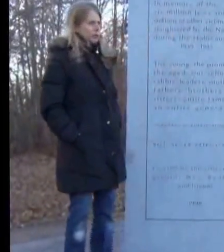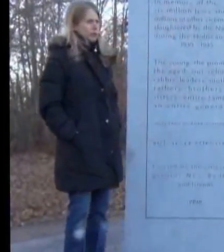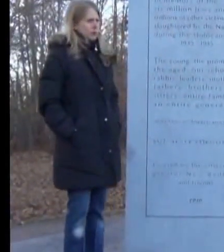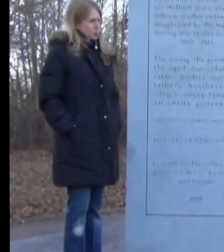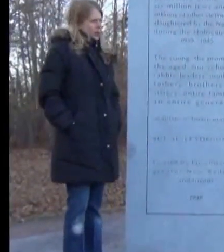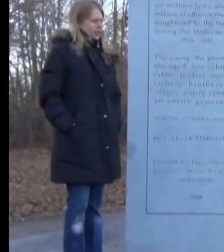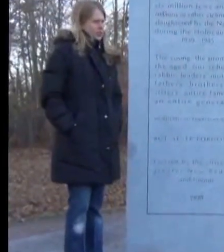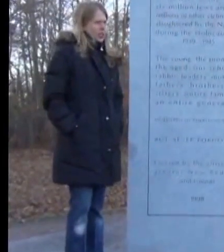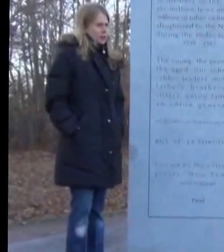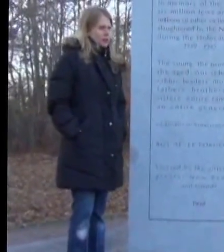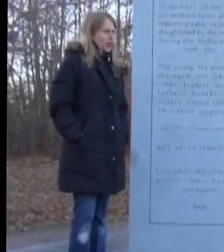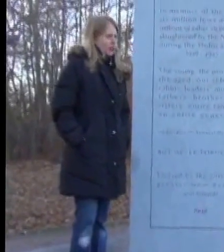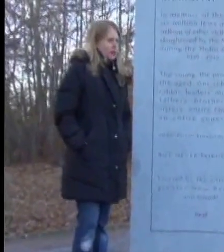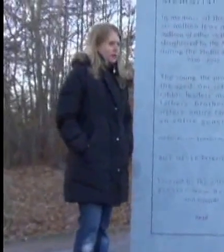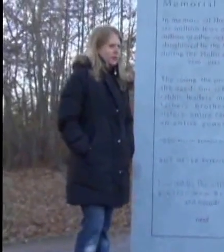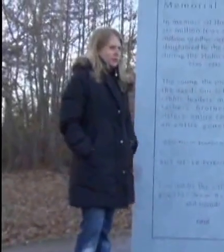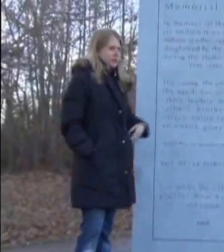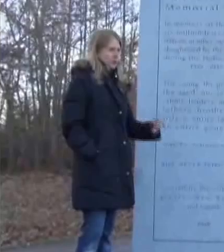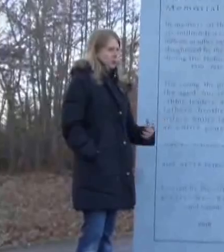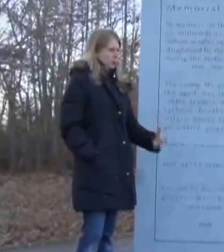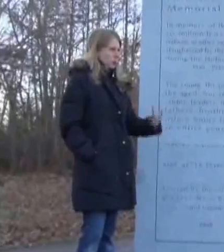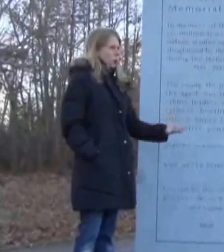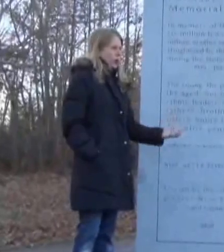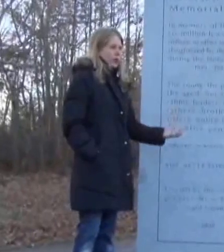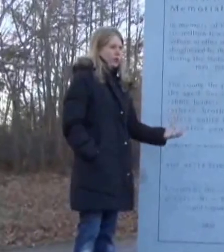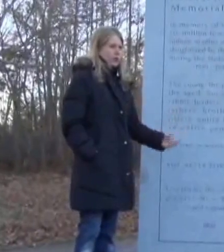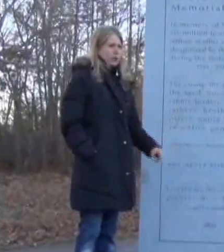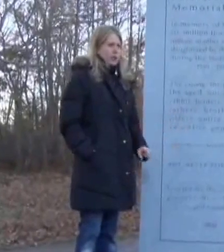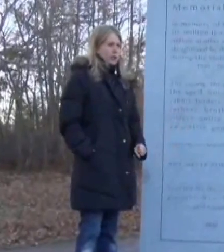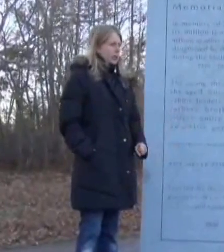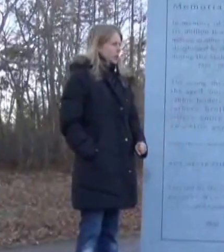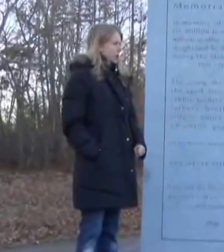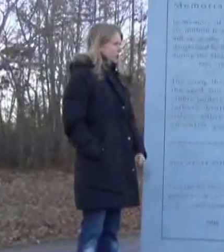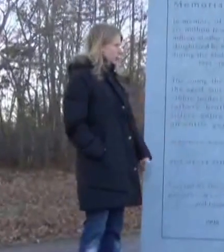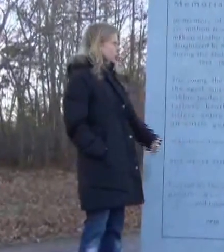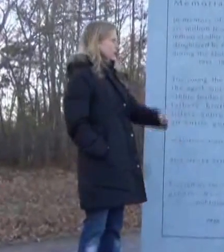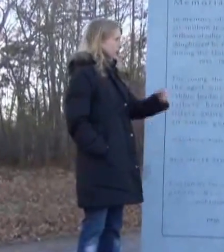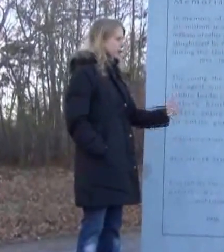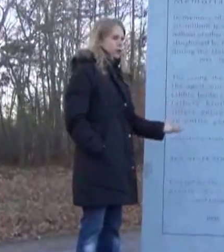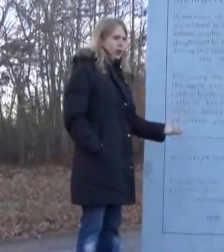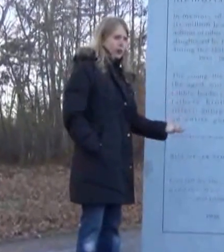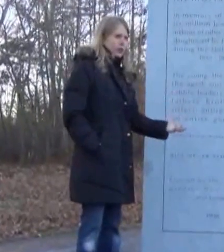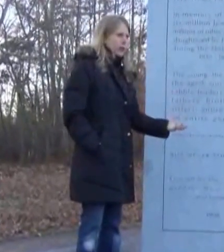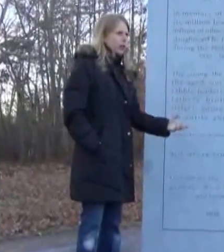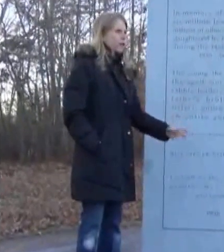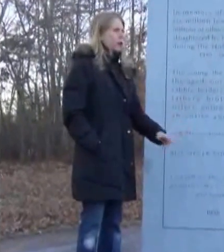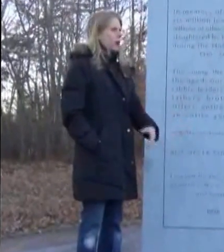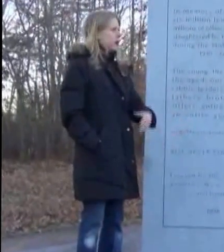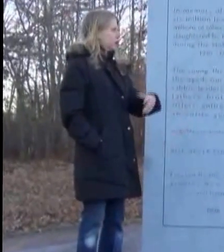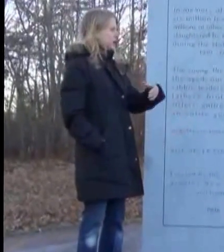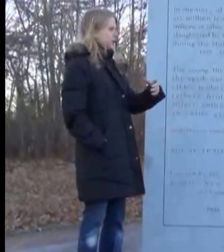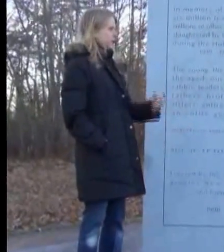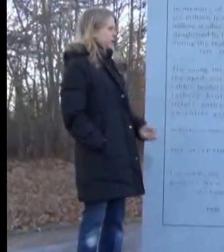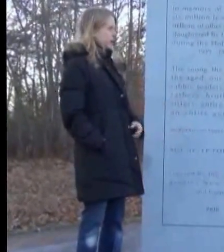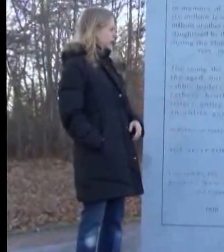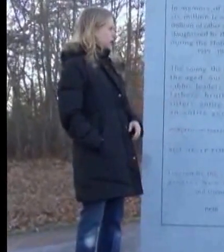pretty tough stuff. I mean, this is a memorial, you know, we've raised all this money for it. We've, you know,